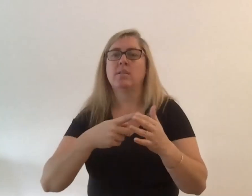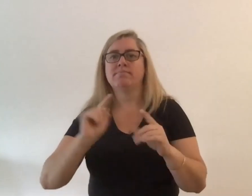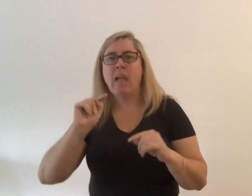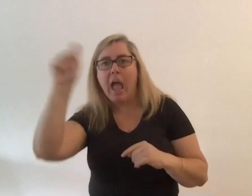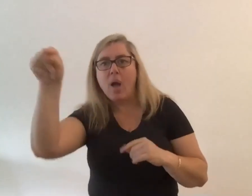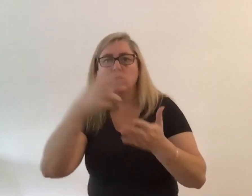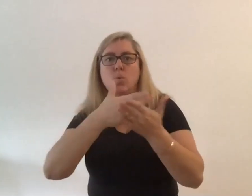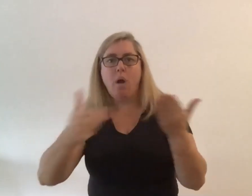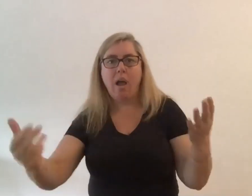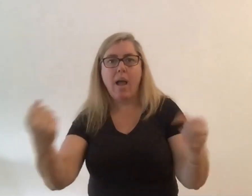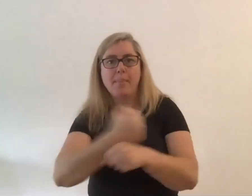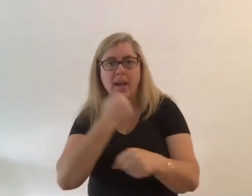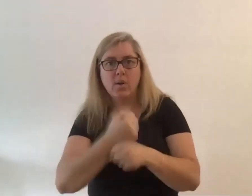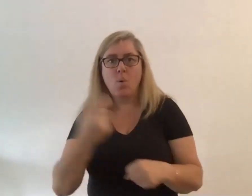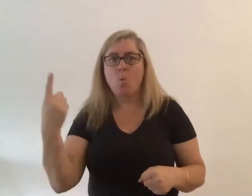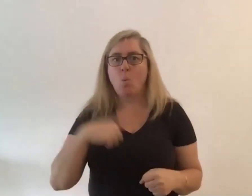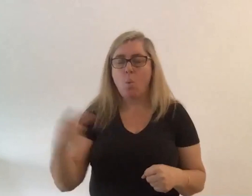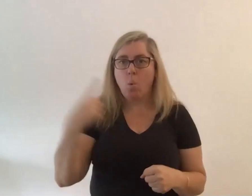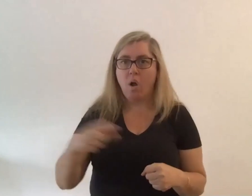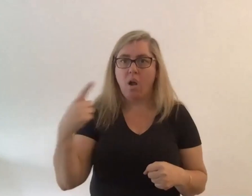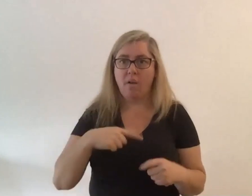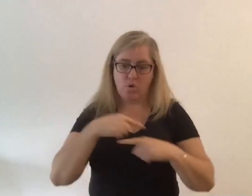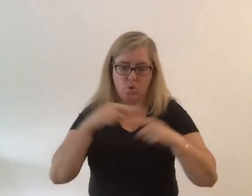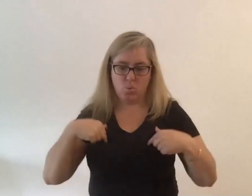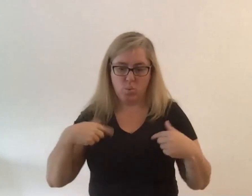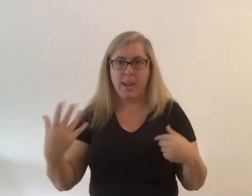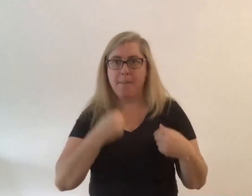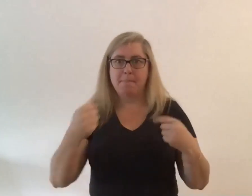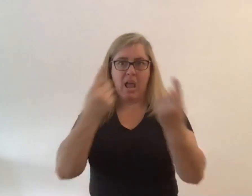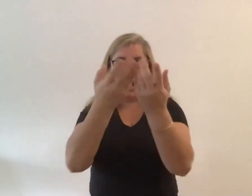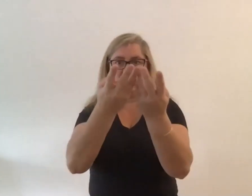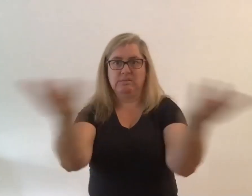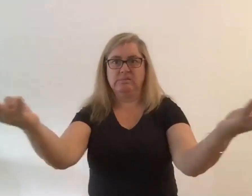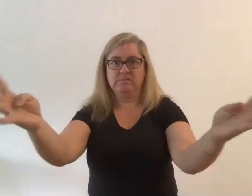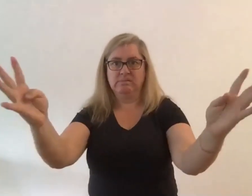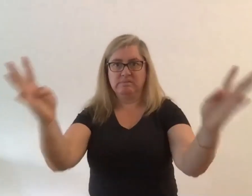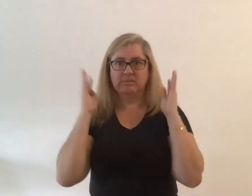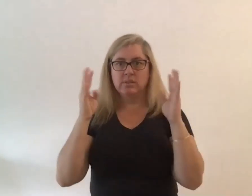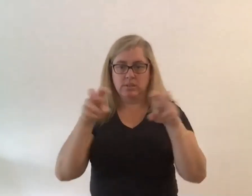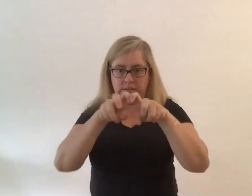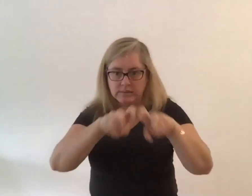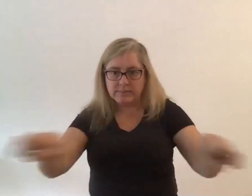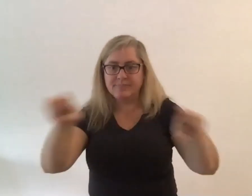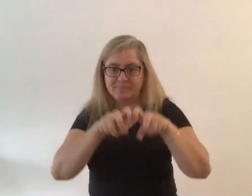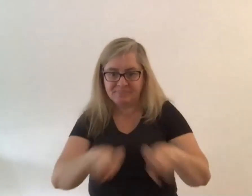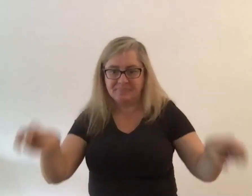why do we have to sit in a square theatre in rows of seats looking at